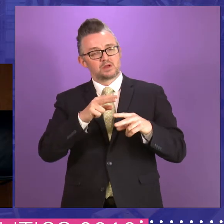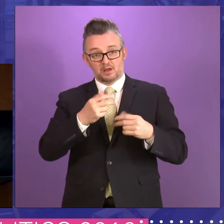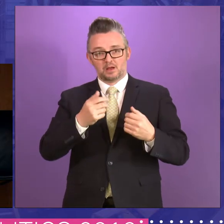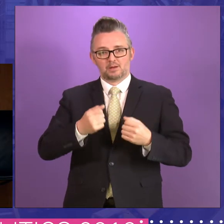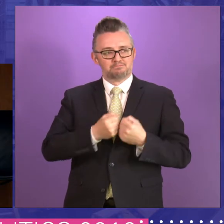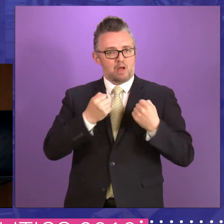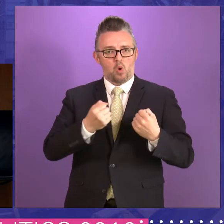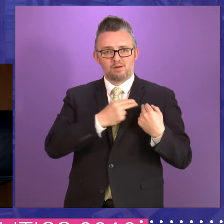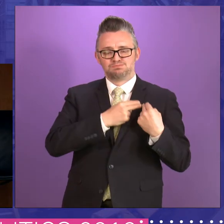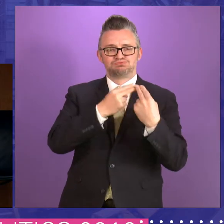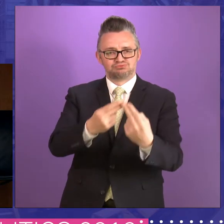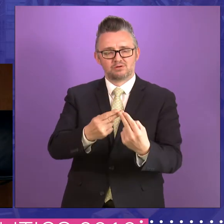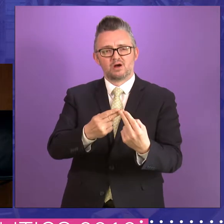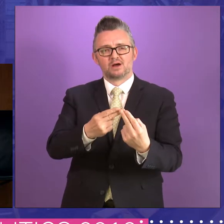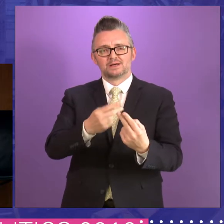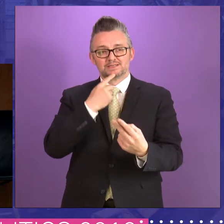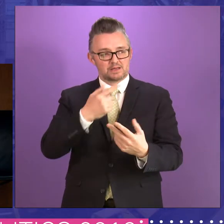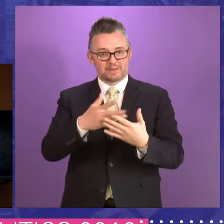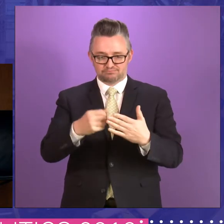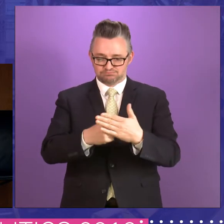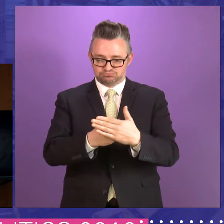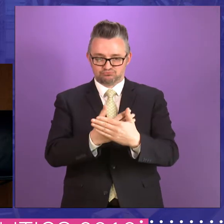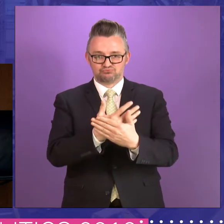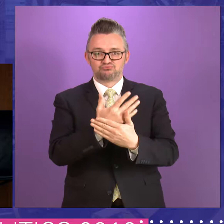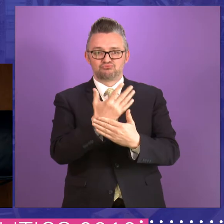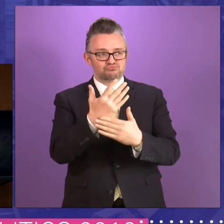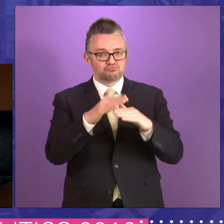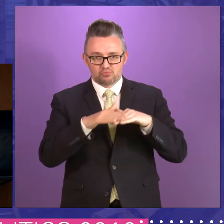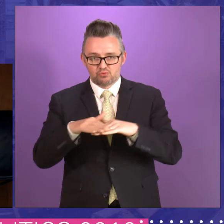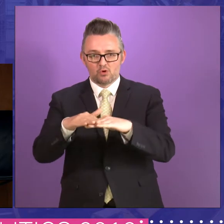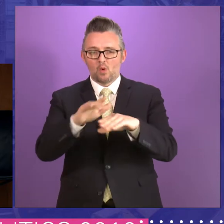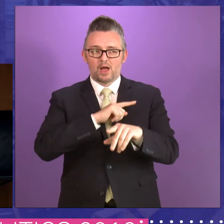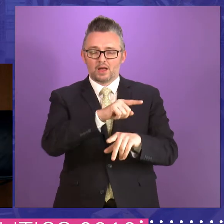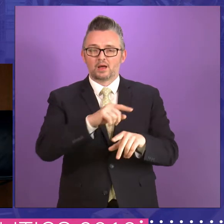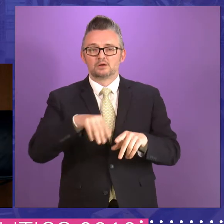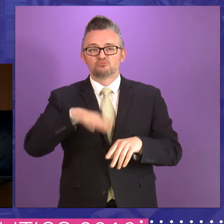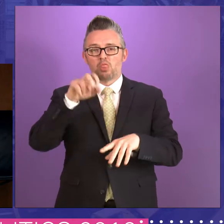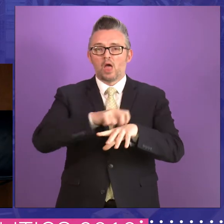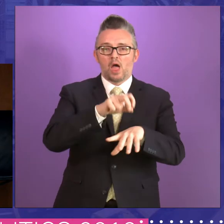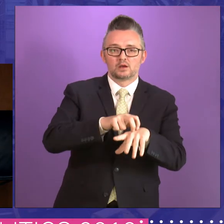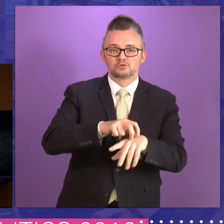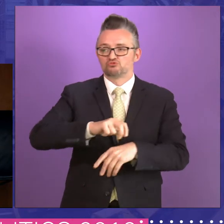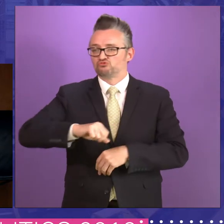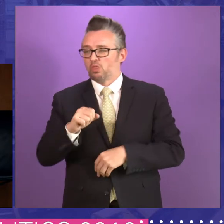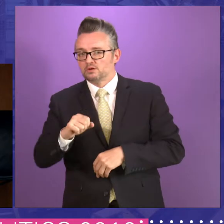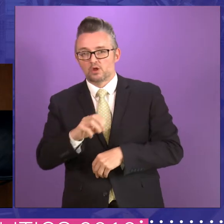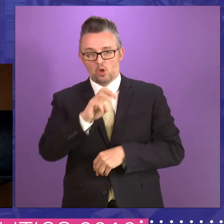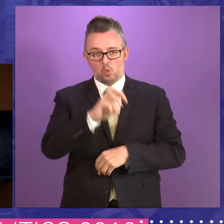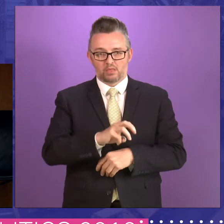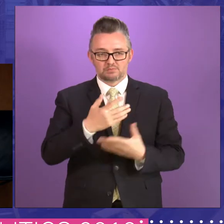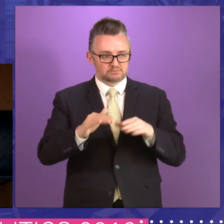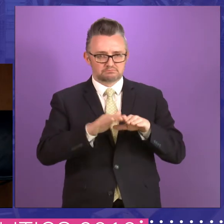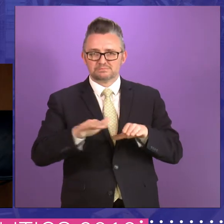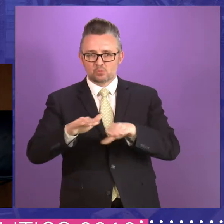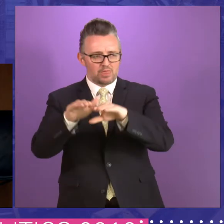as it's developed, would say that it's developed quite asymmetrically across Northern Ireland, Scotland, and Wales. I suppose given that one of